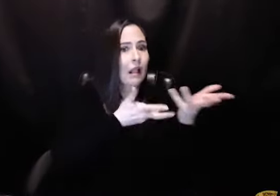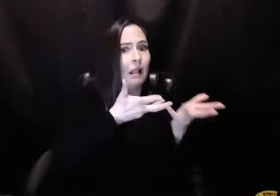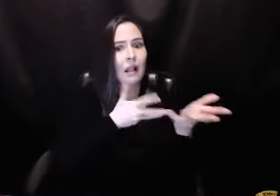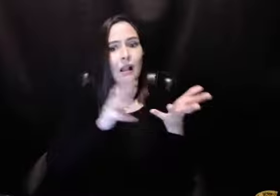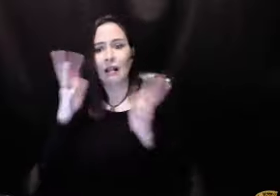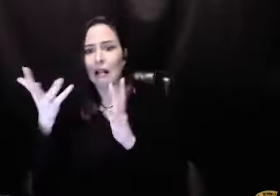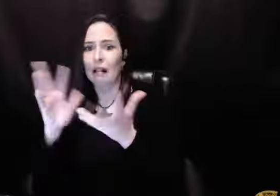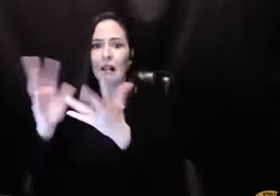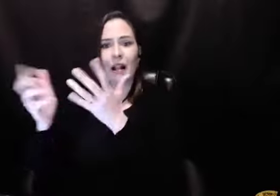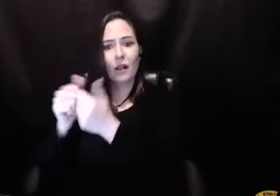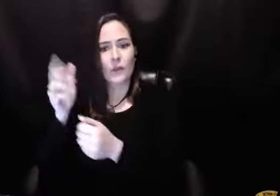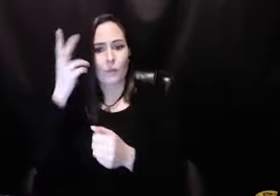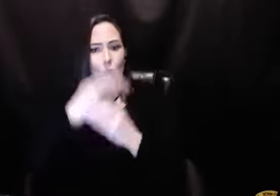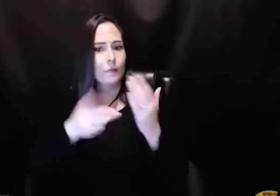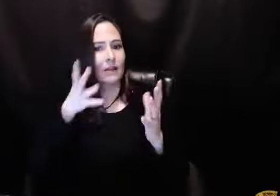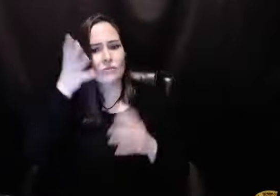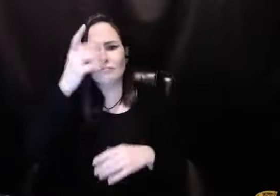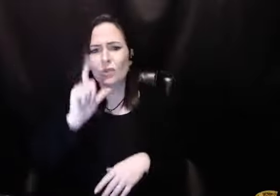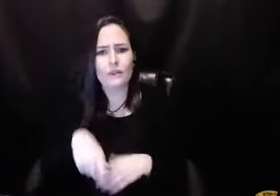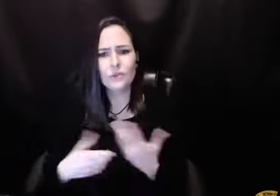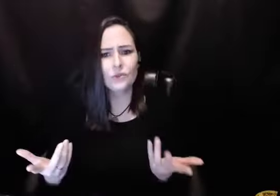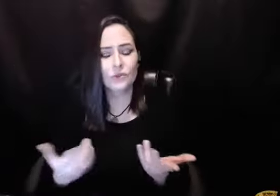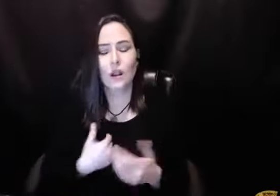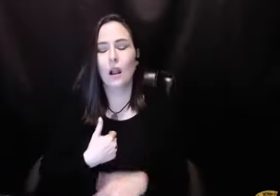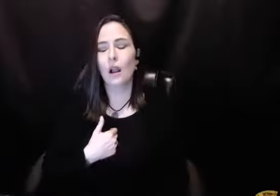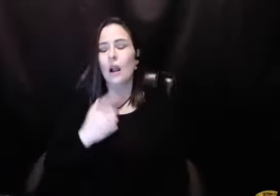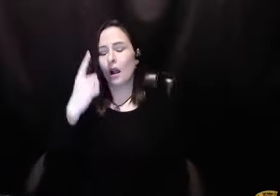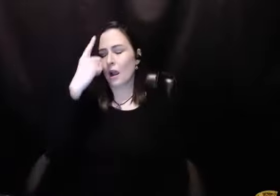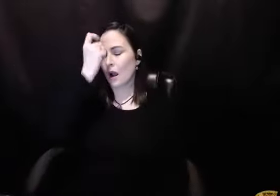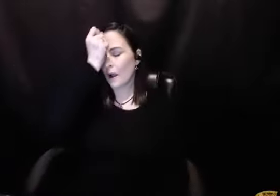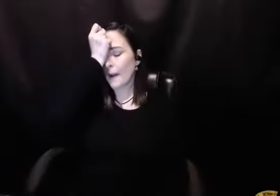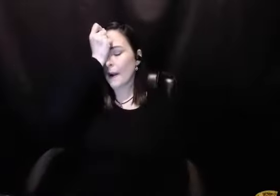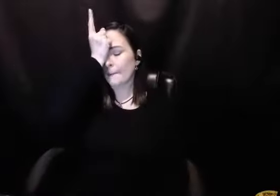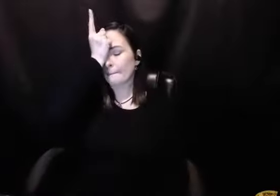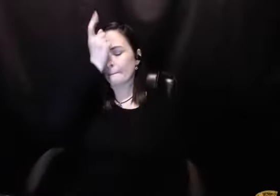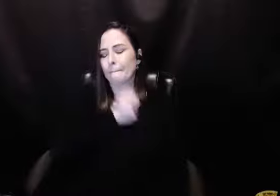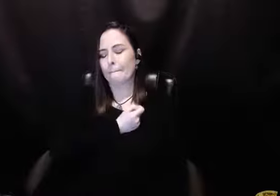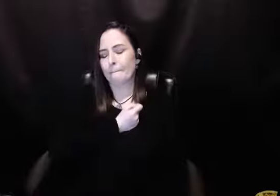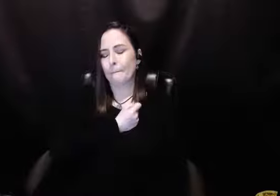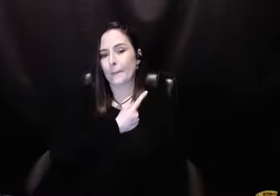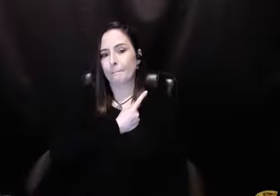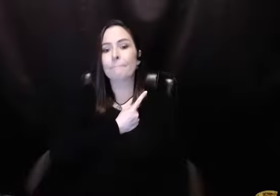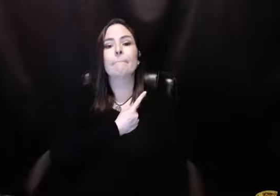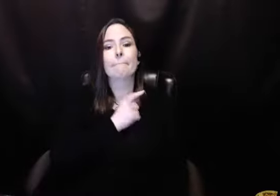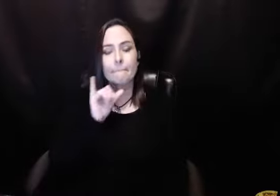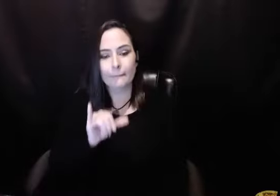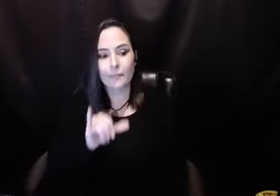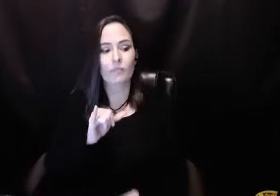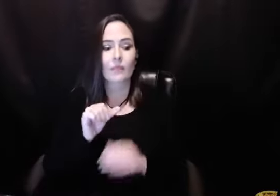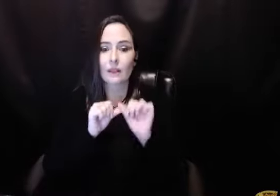You do not have to look after your parents. It's just brilliant. And it was, you know, carried on with